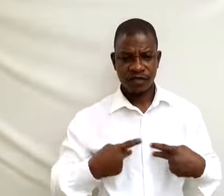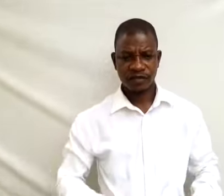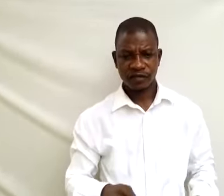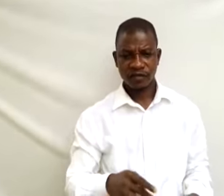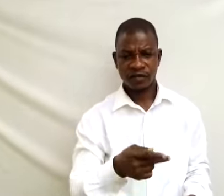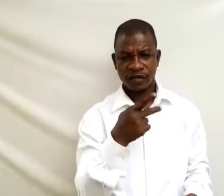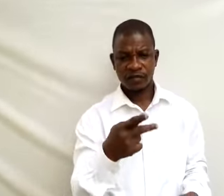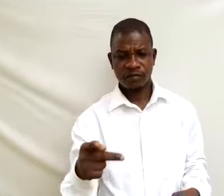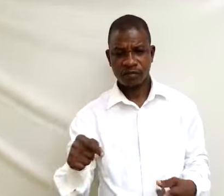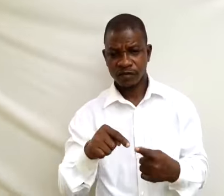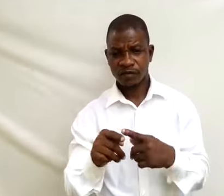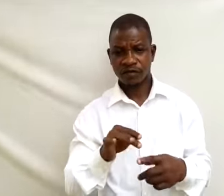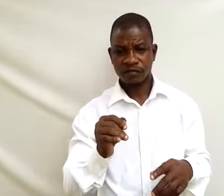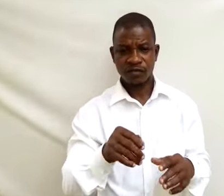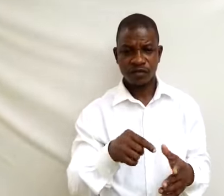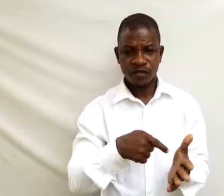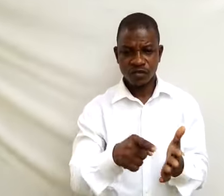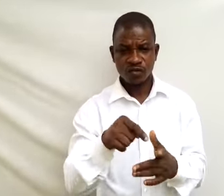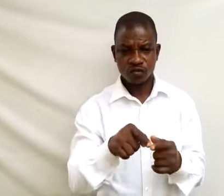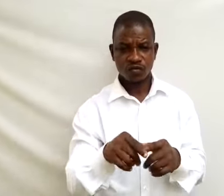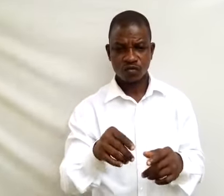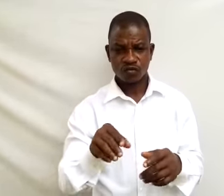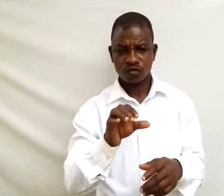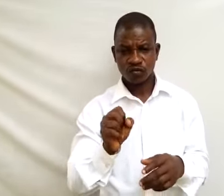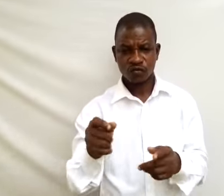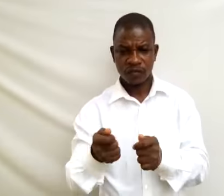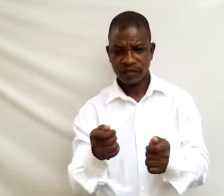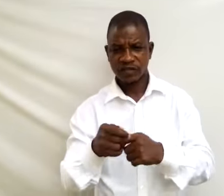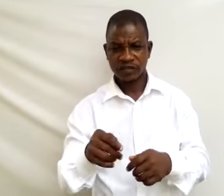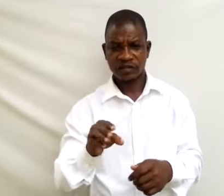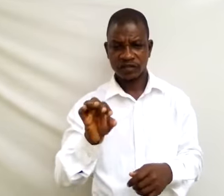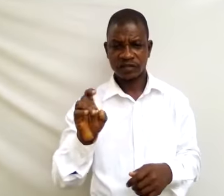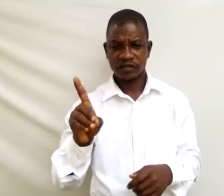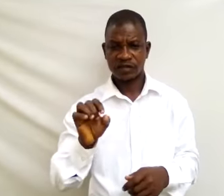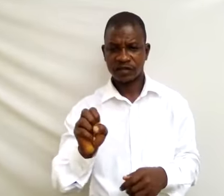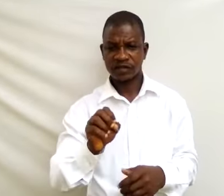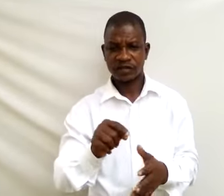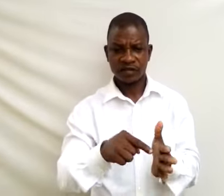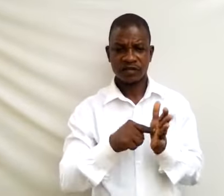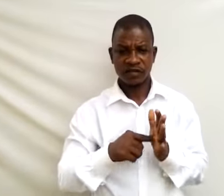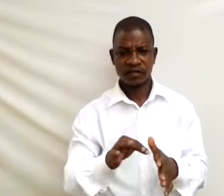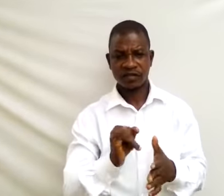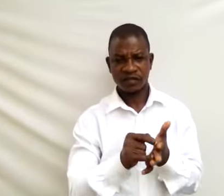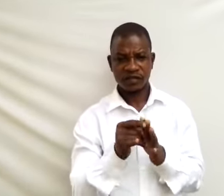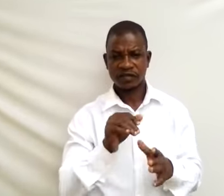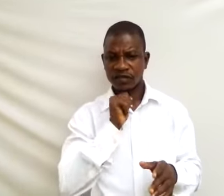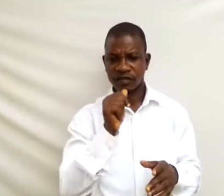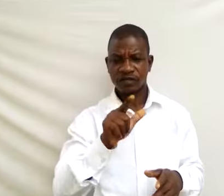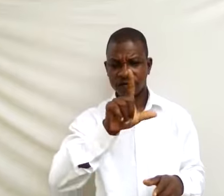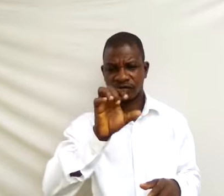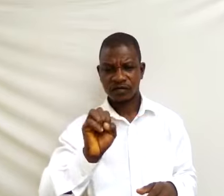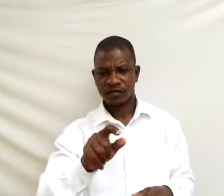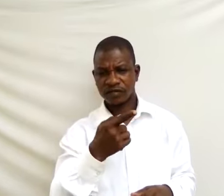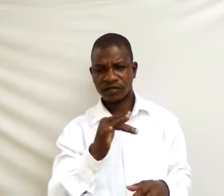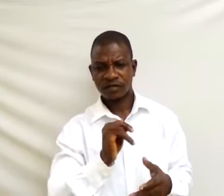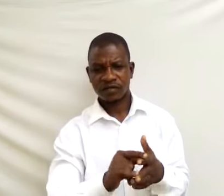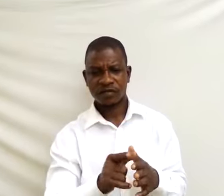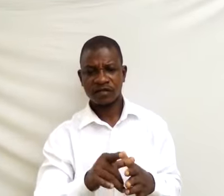sold to settle the debt. Five, it is not a legal entity as the owner is not